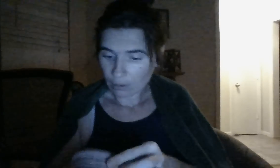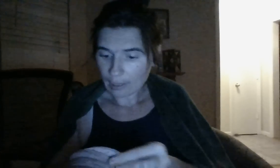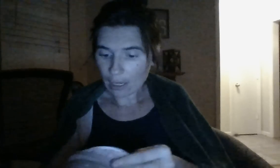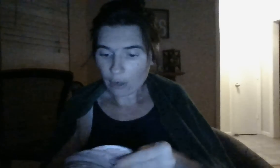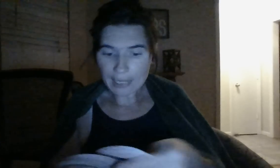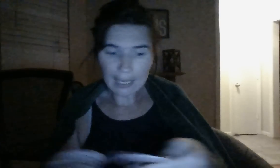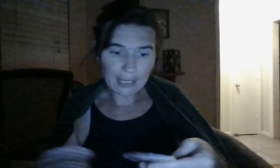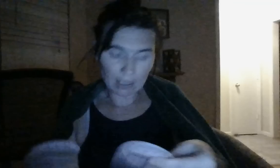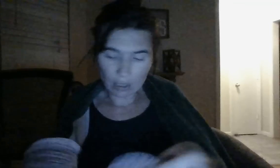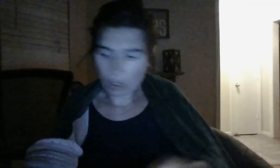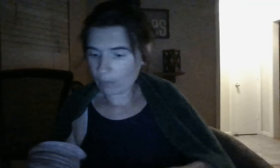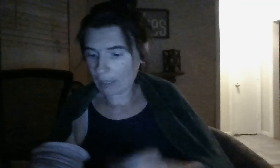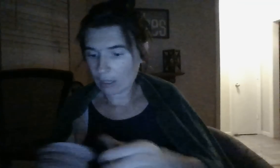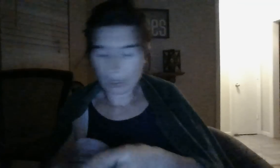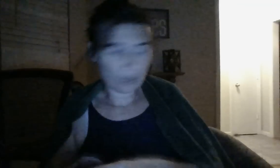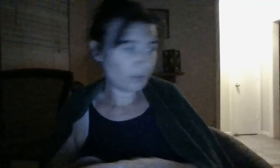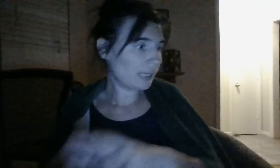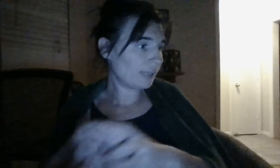And I heard take it. Oh, my God. Okay.